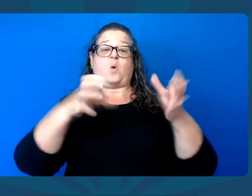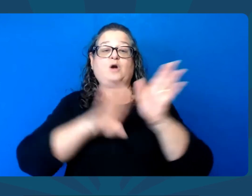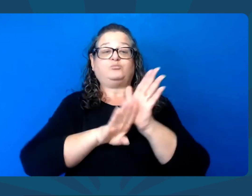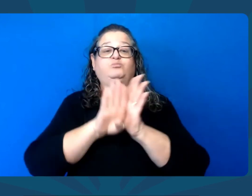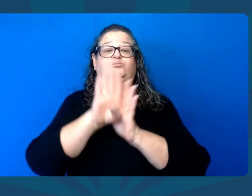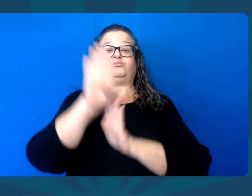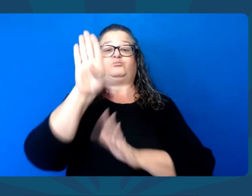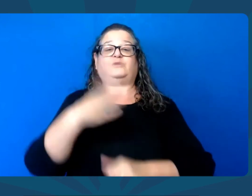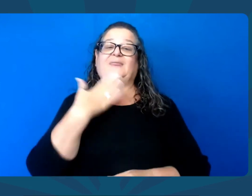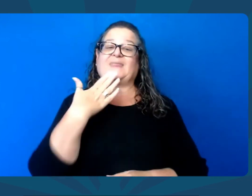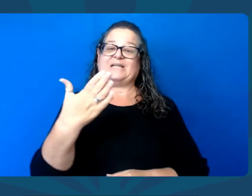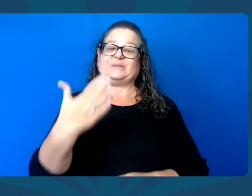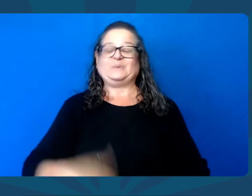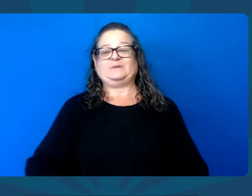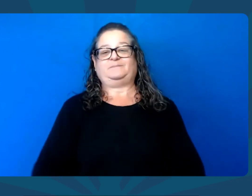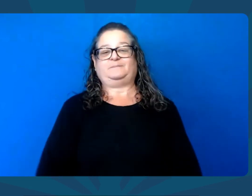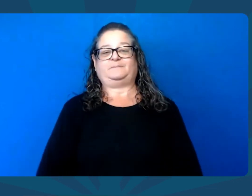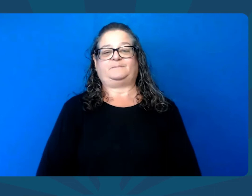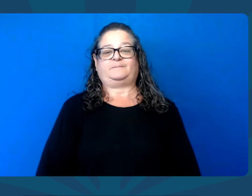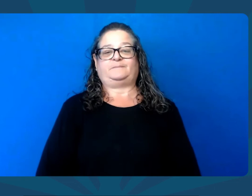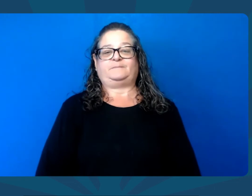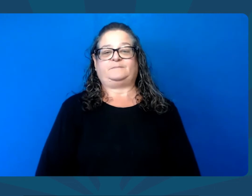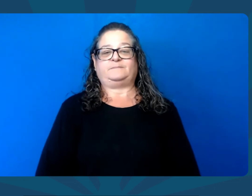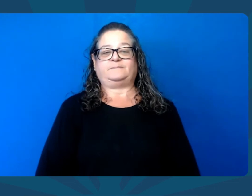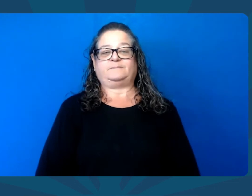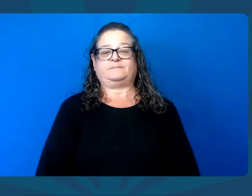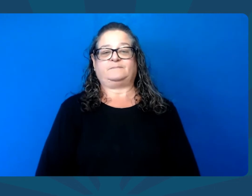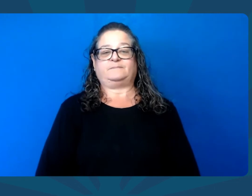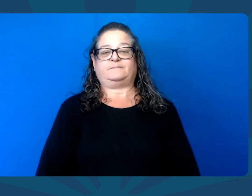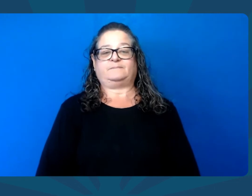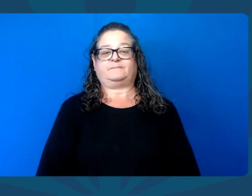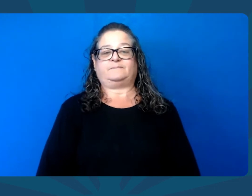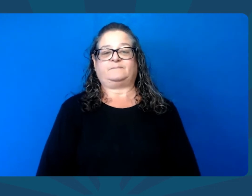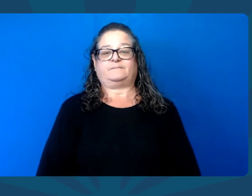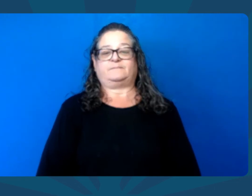keep Arizona growing and thriving. Thank you.